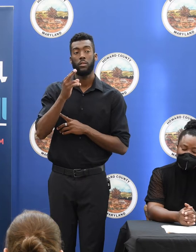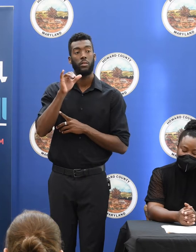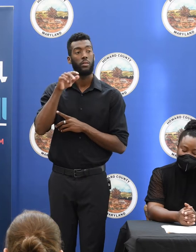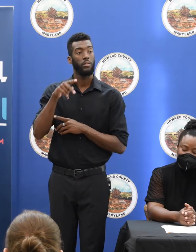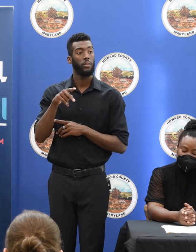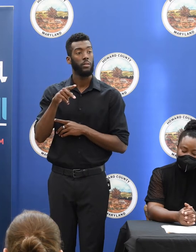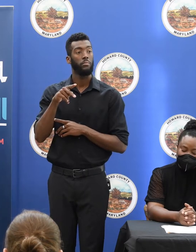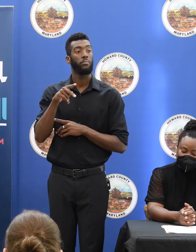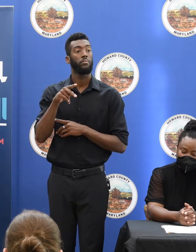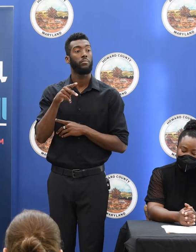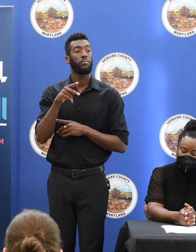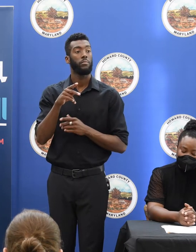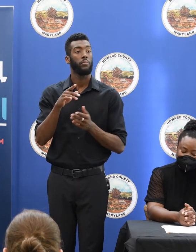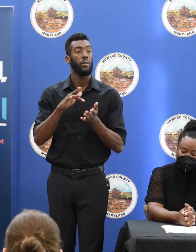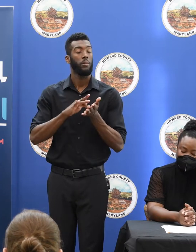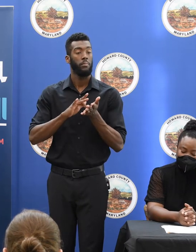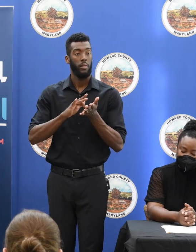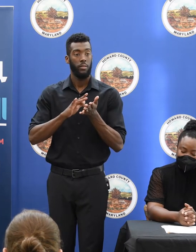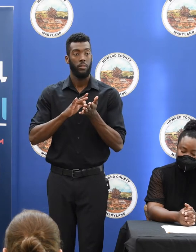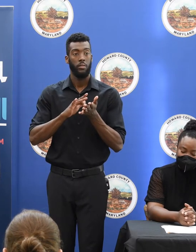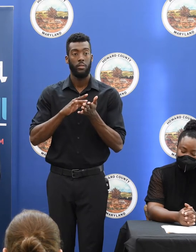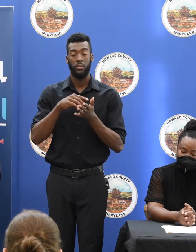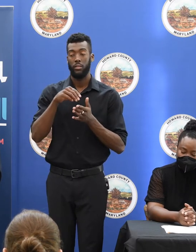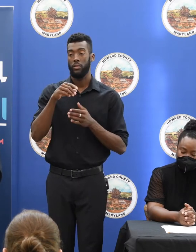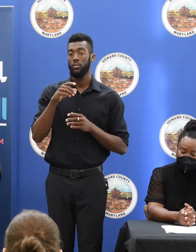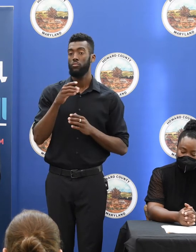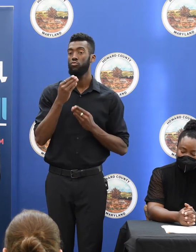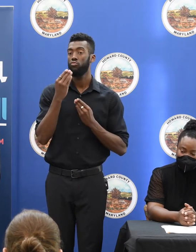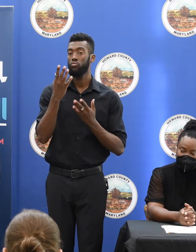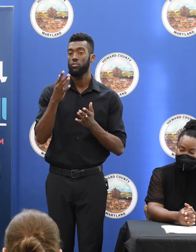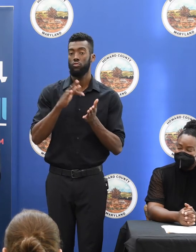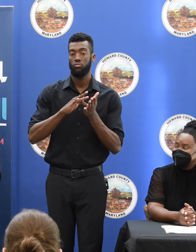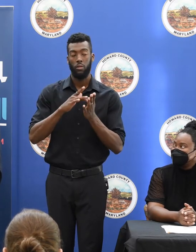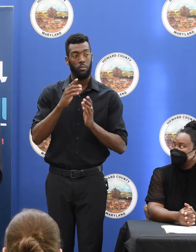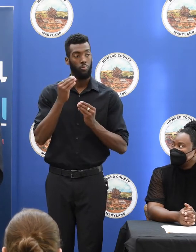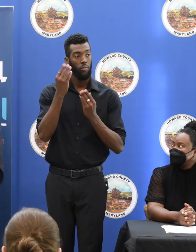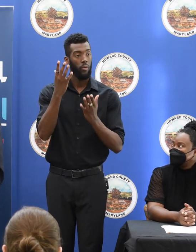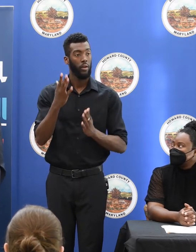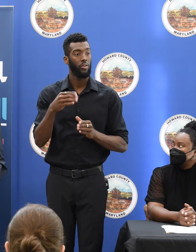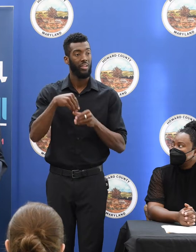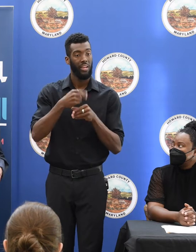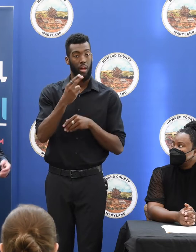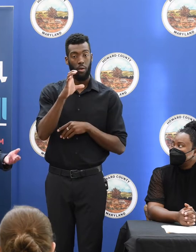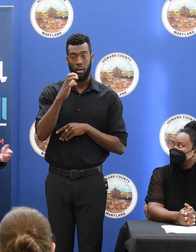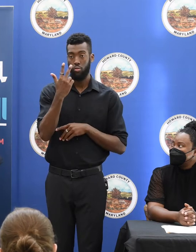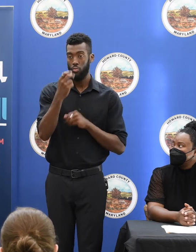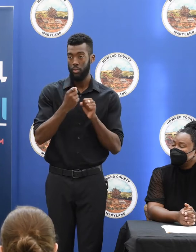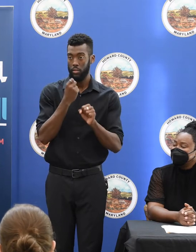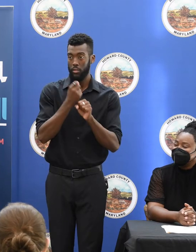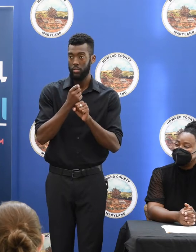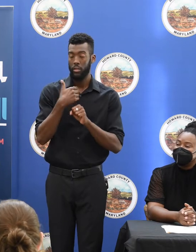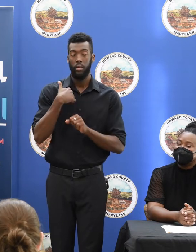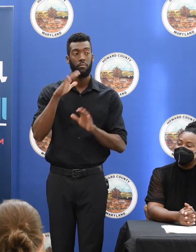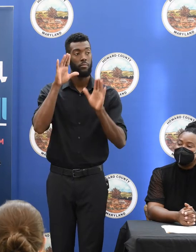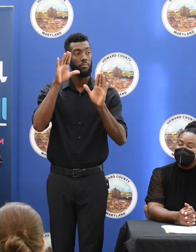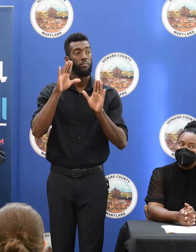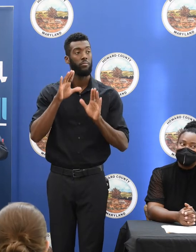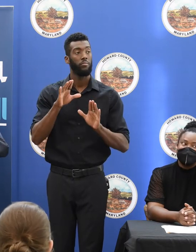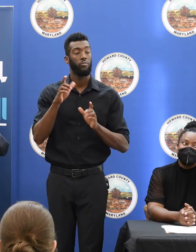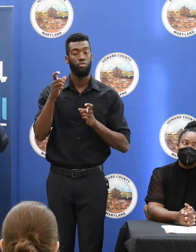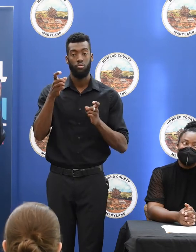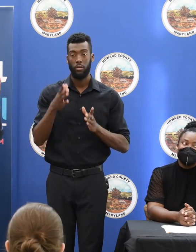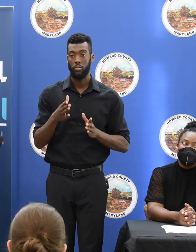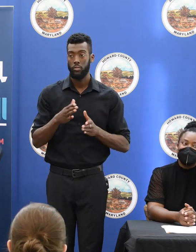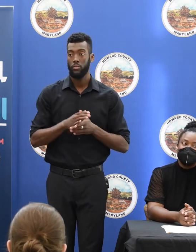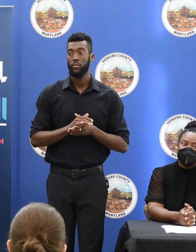prescription drug plan counselor in Howard County. I've been in Howard County three years. They have a terrific director, Aisha Tuckbe, and